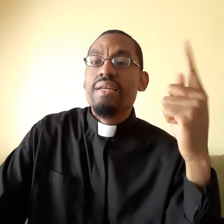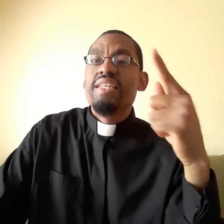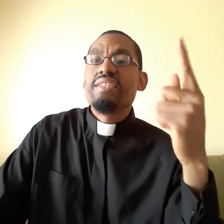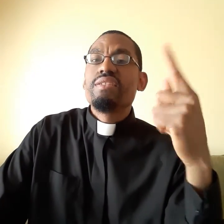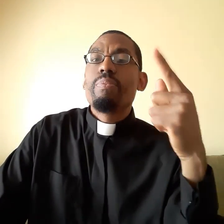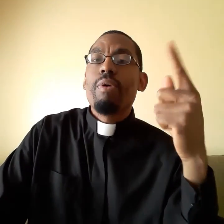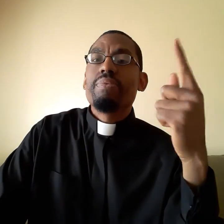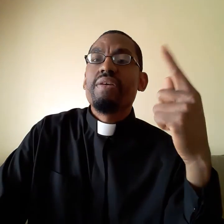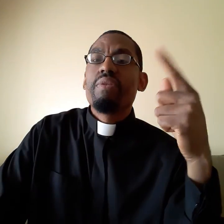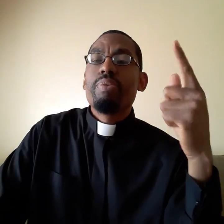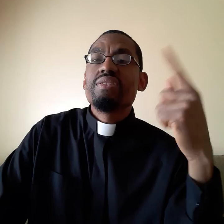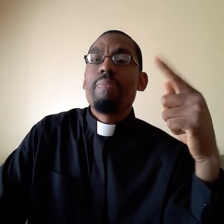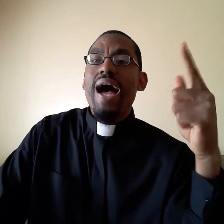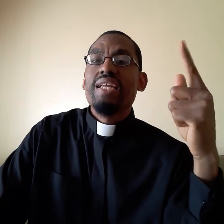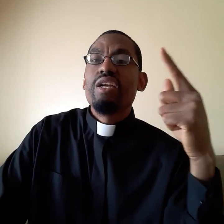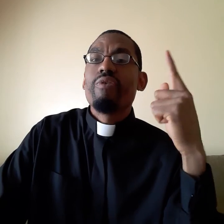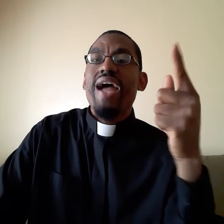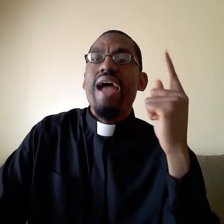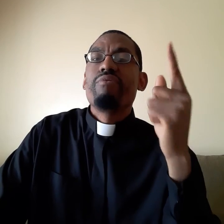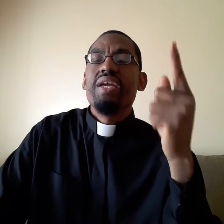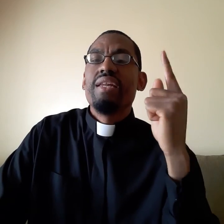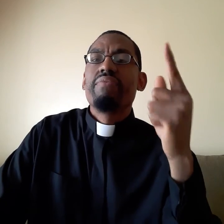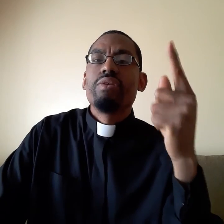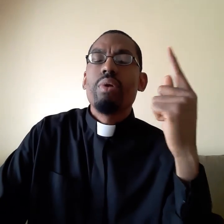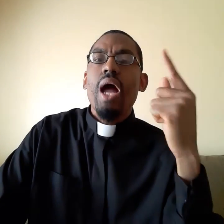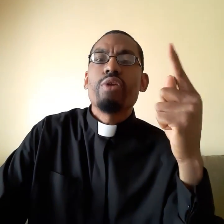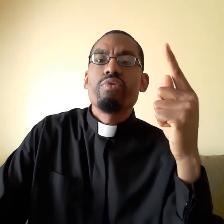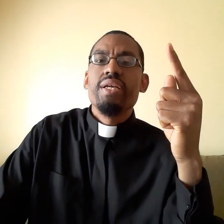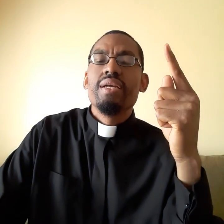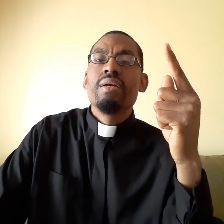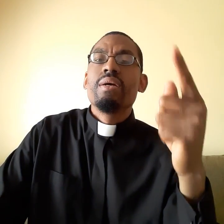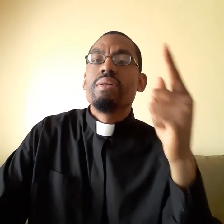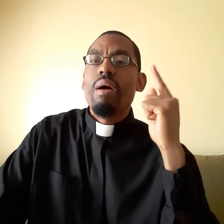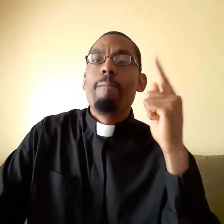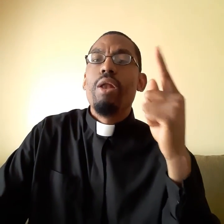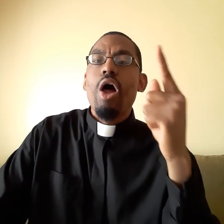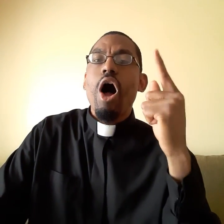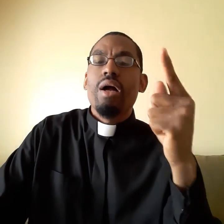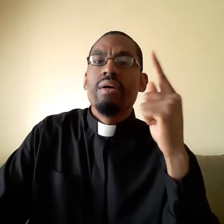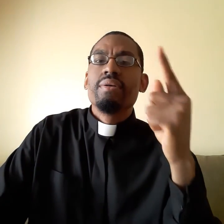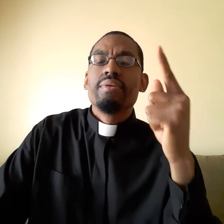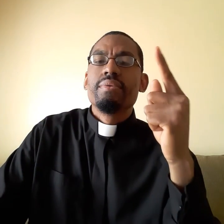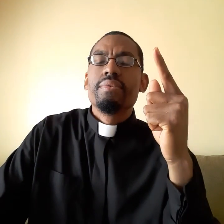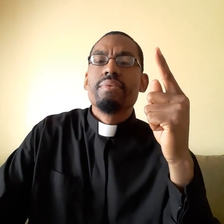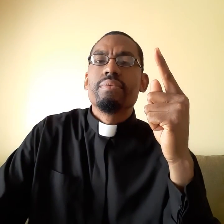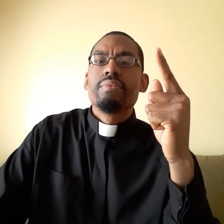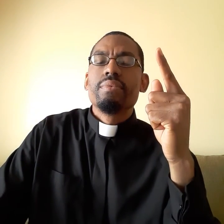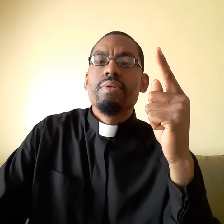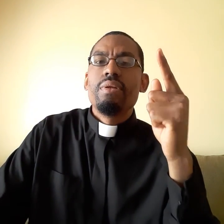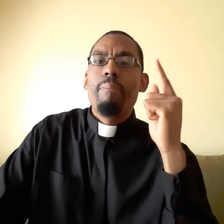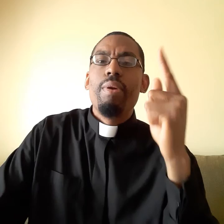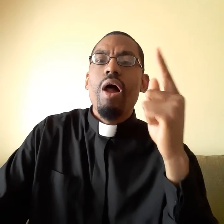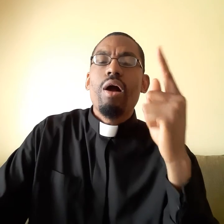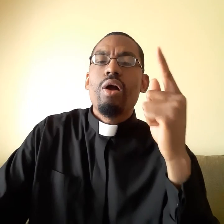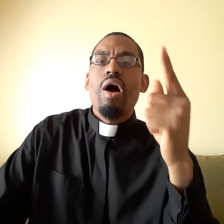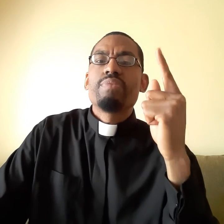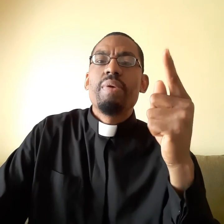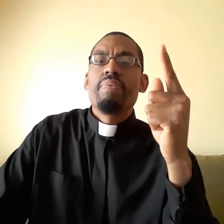this is the purpose of the principality over every individual country to block to block God's people